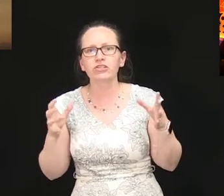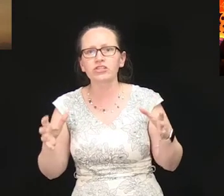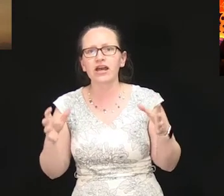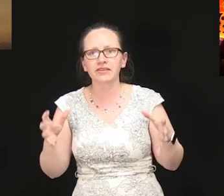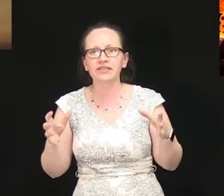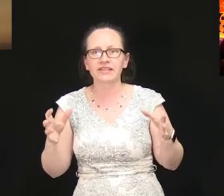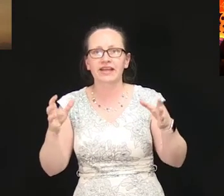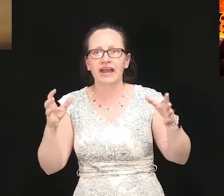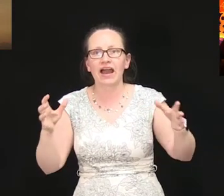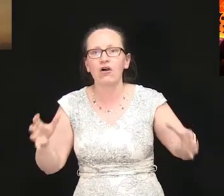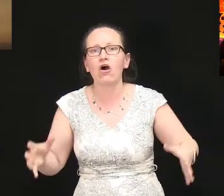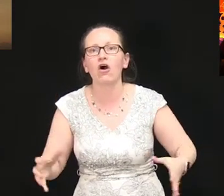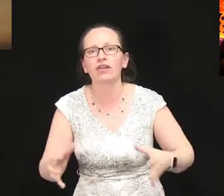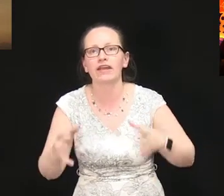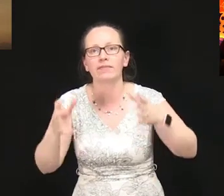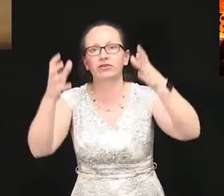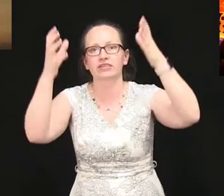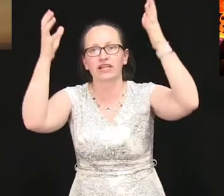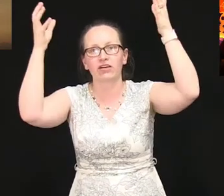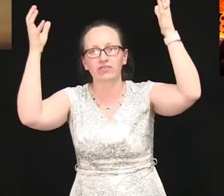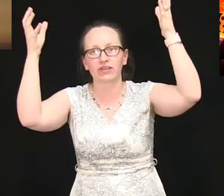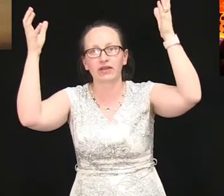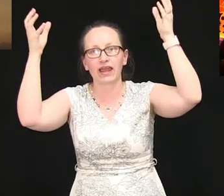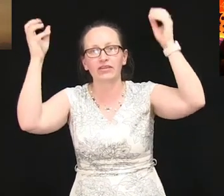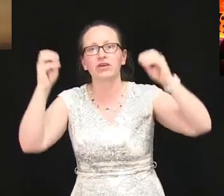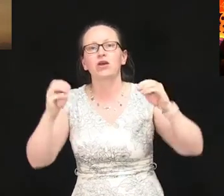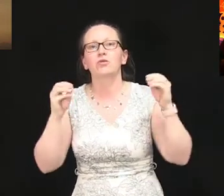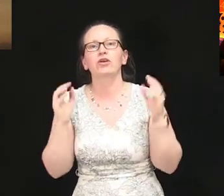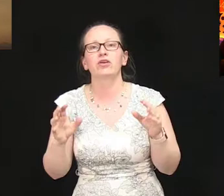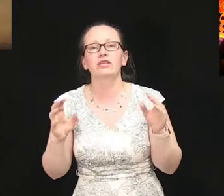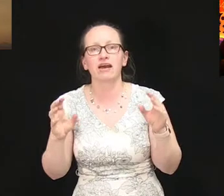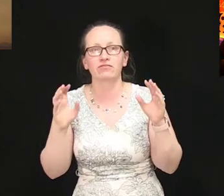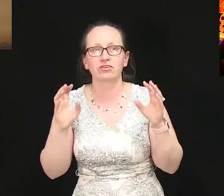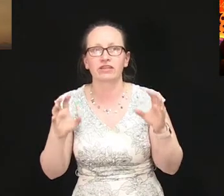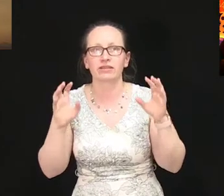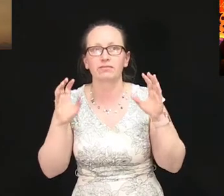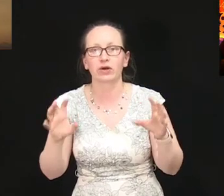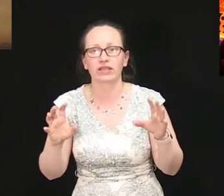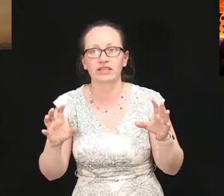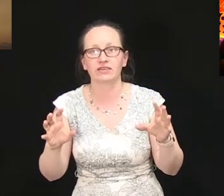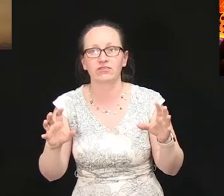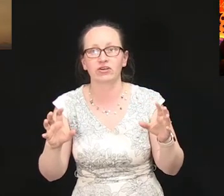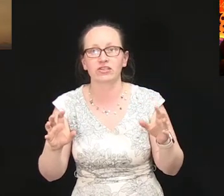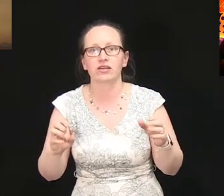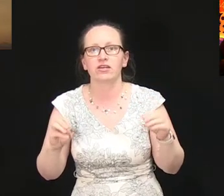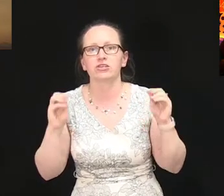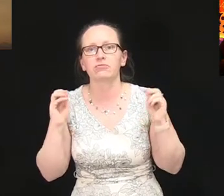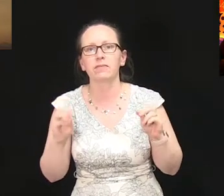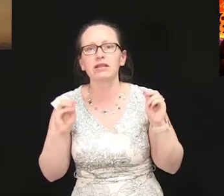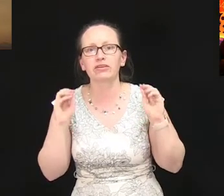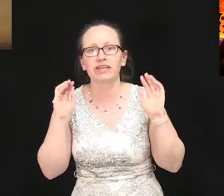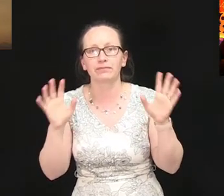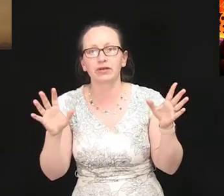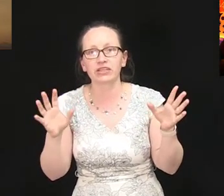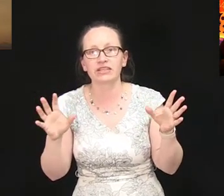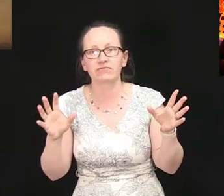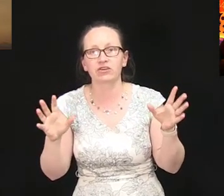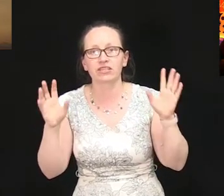order to understand how hot air balloons get off the ground we're going to have to look at the buoyancy force. So we'll be looking at buoyancy forces